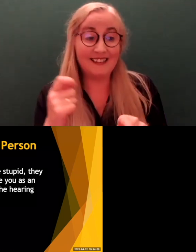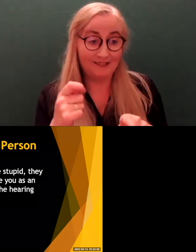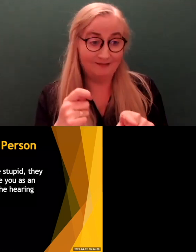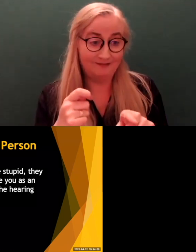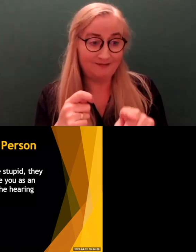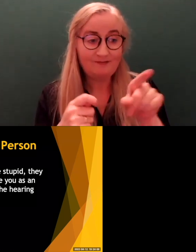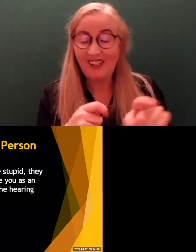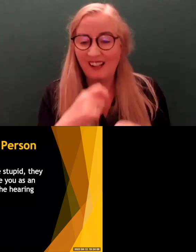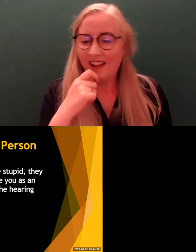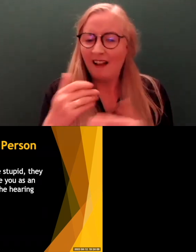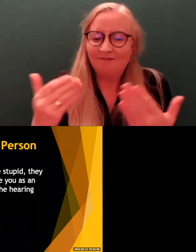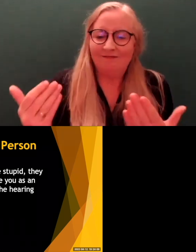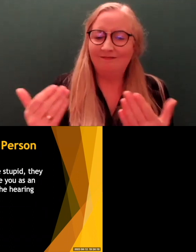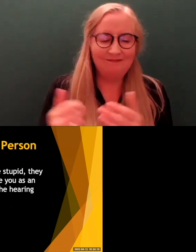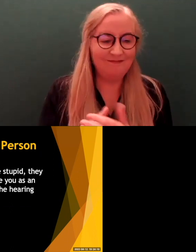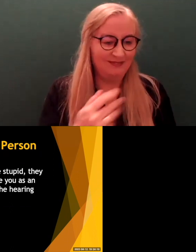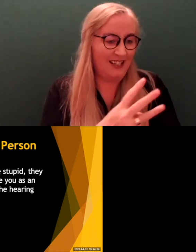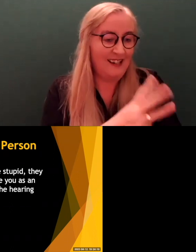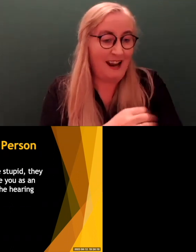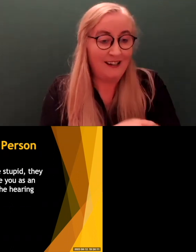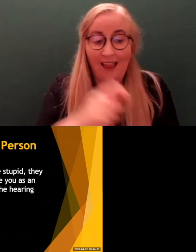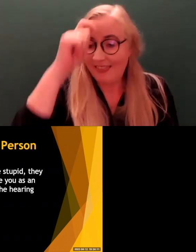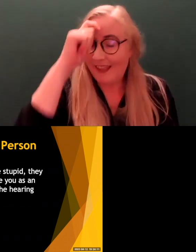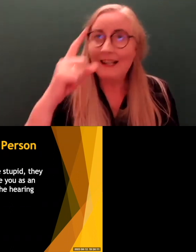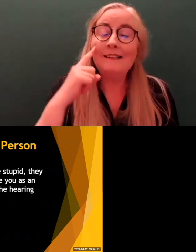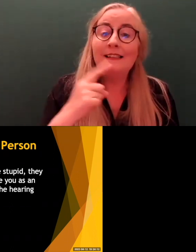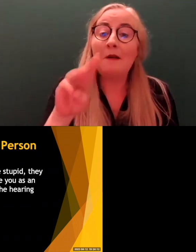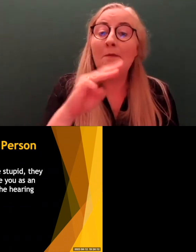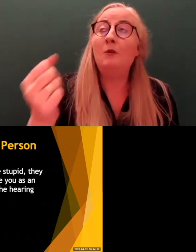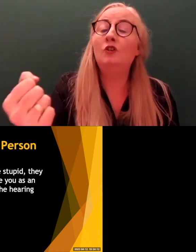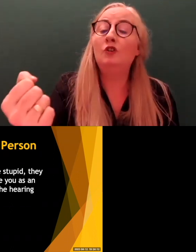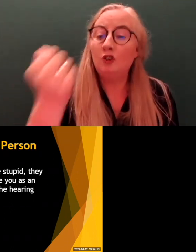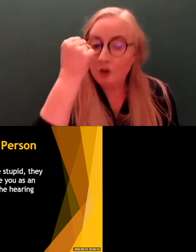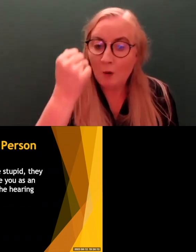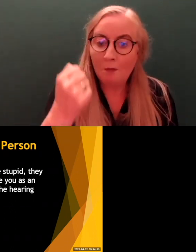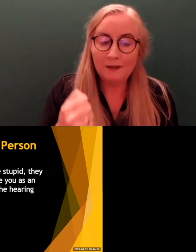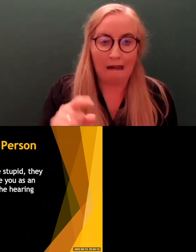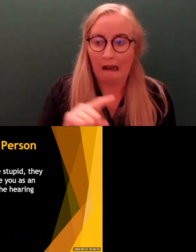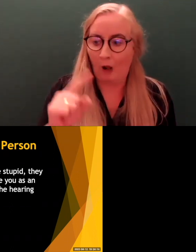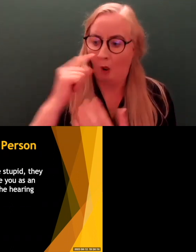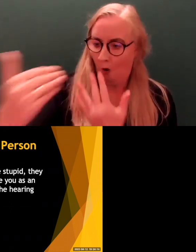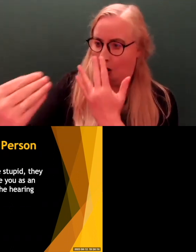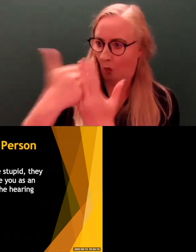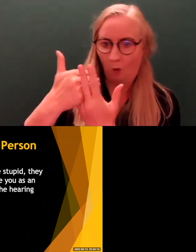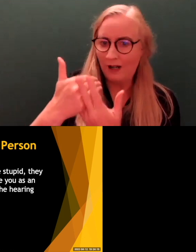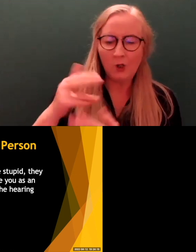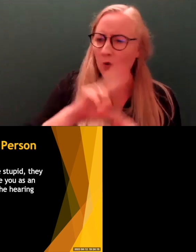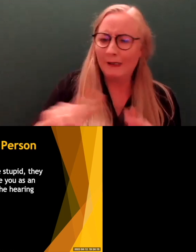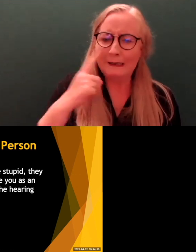said, Gary, do think deaf people are stupid? They see through you. They don't see you as an individual. They'll speak